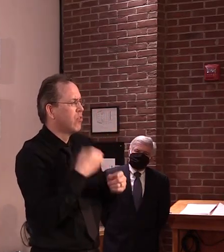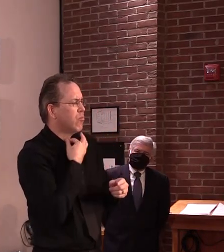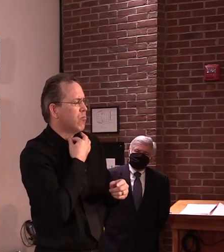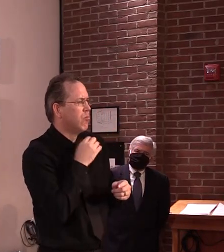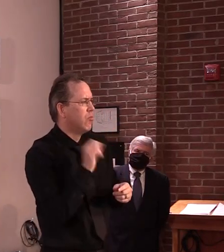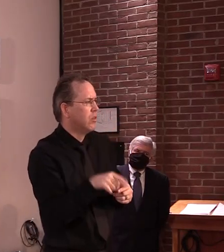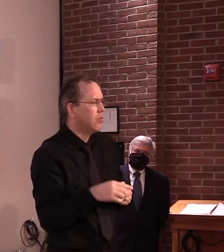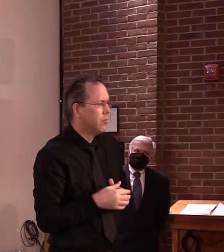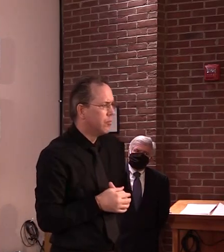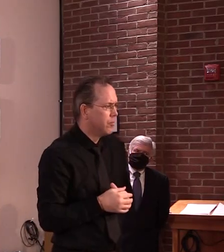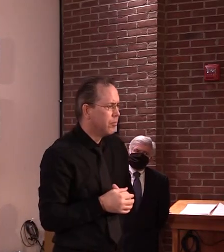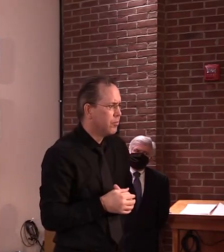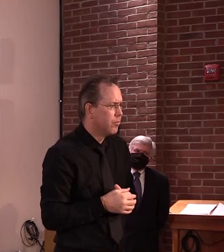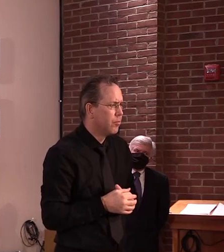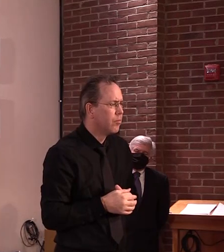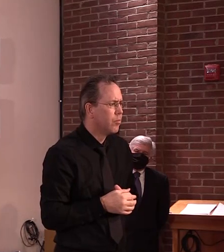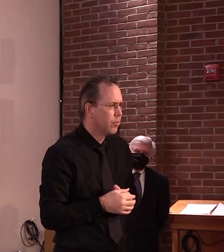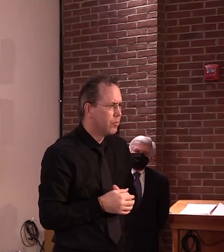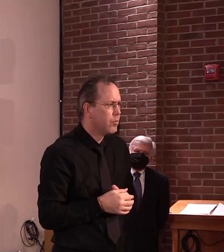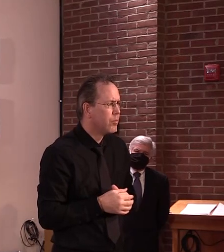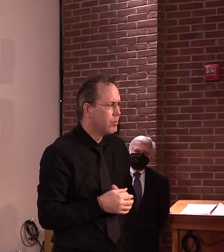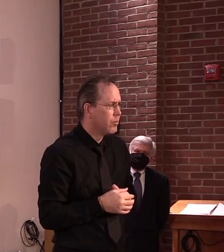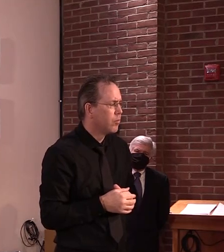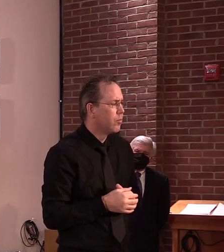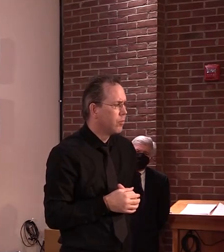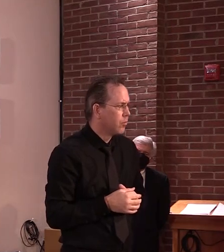Yeah, so I think I'll just suggest you have to coordinate.